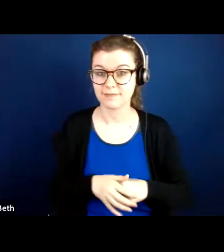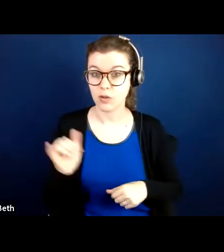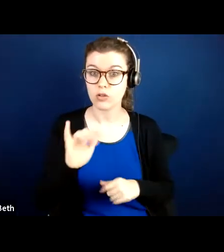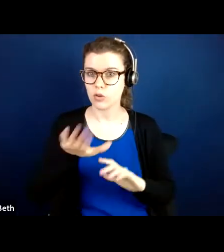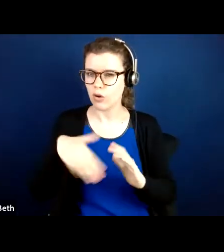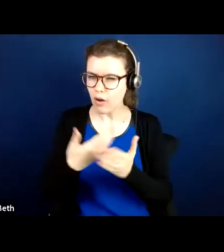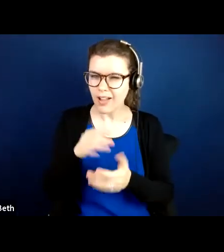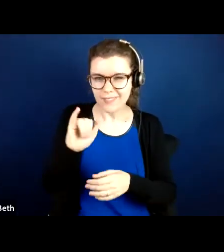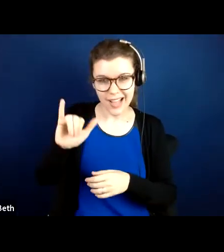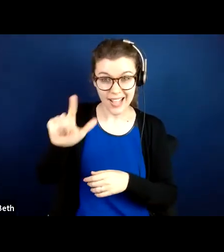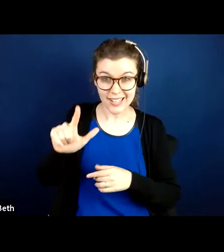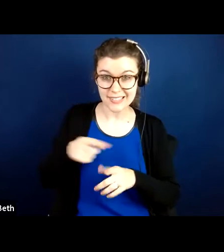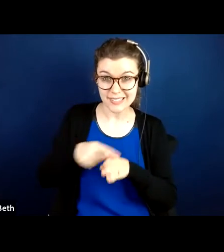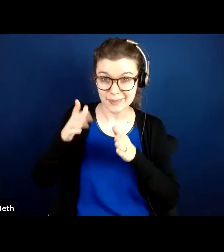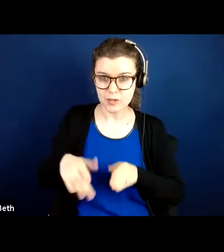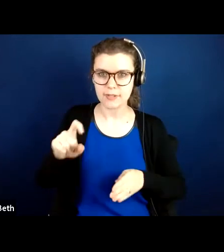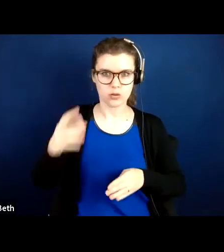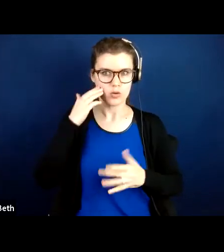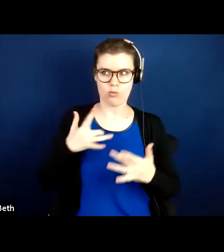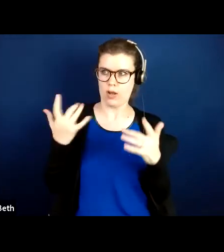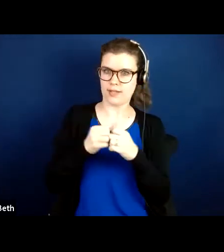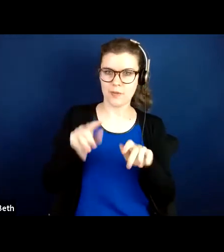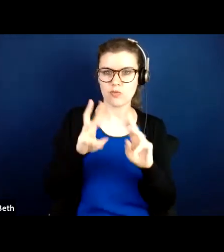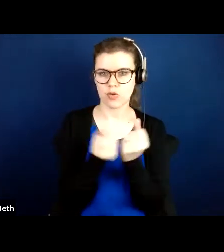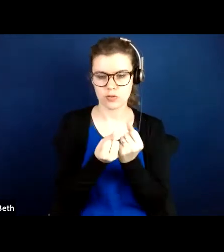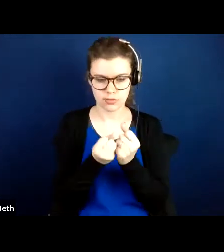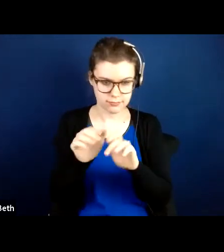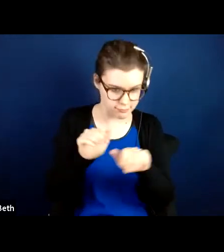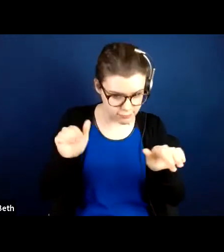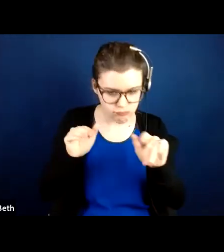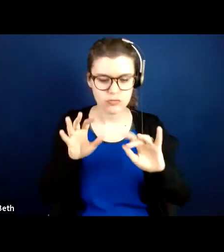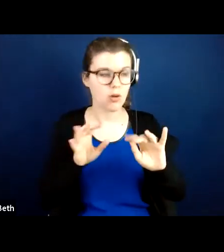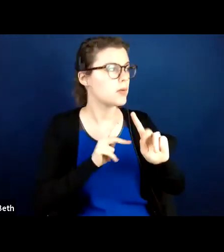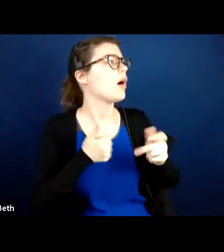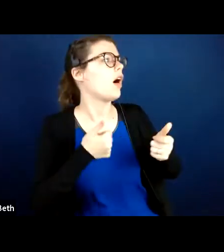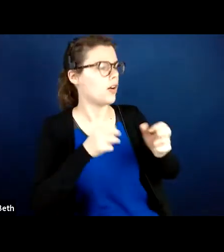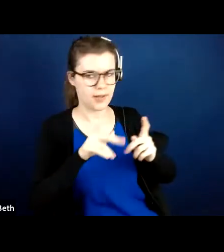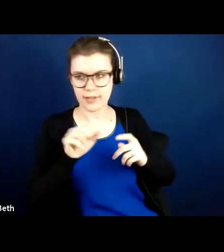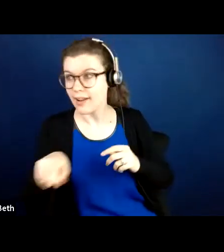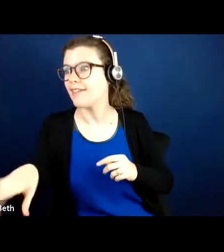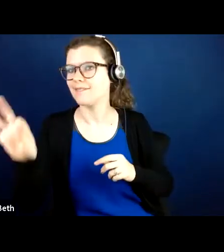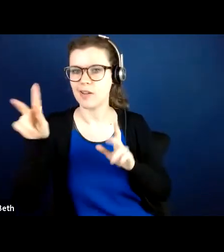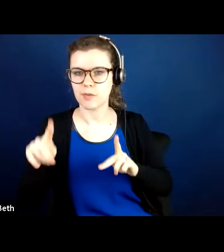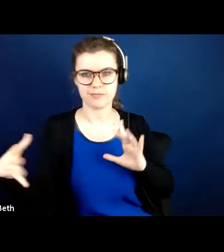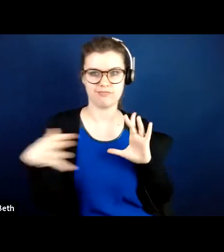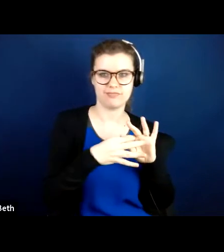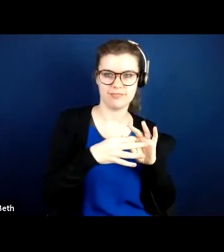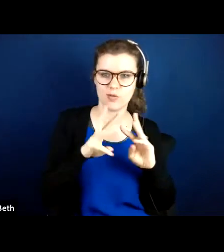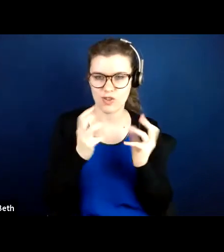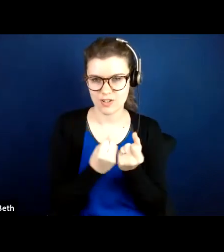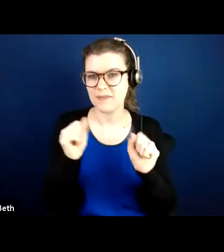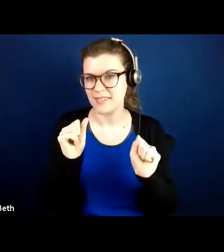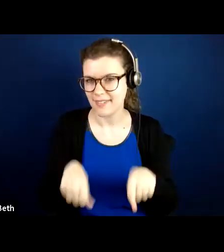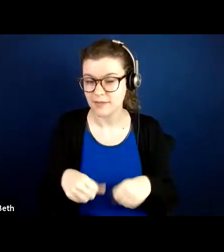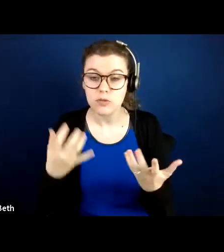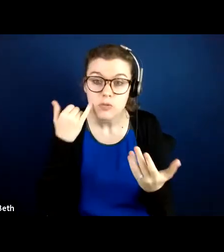in your organization know about the workshop is a great way to get consumers to participate in the workshop with you. So they may